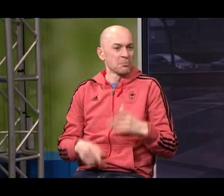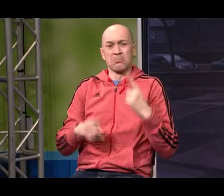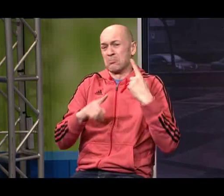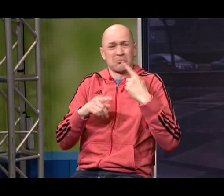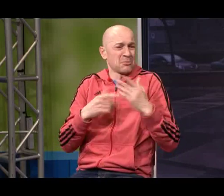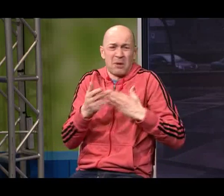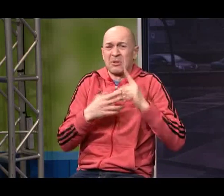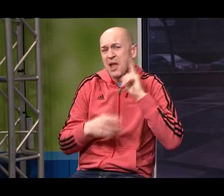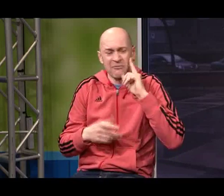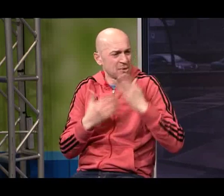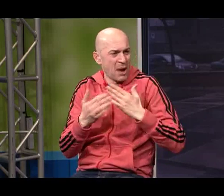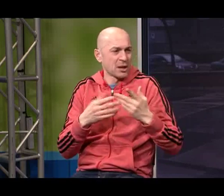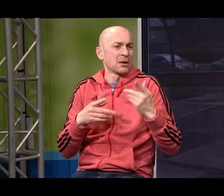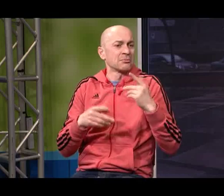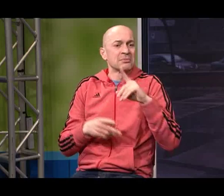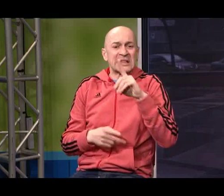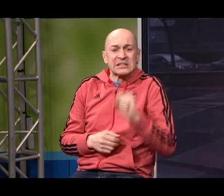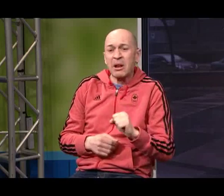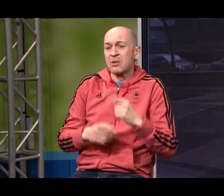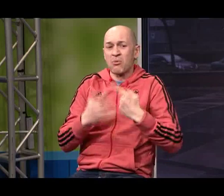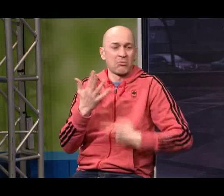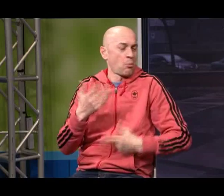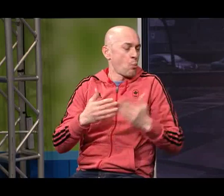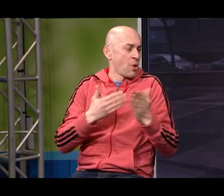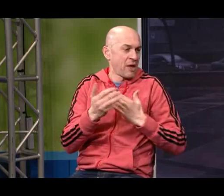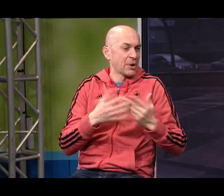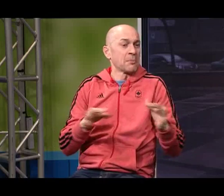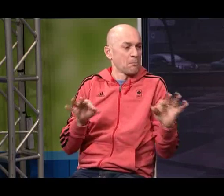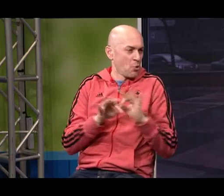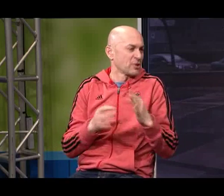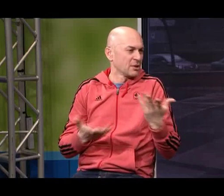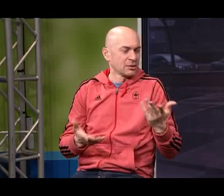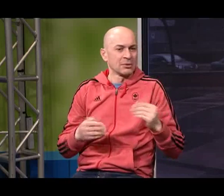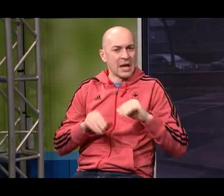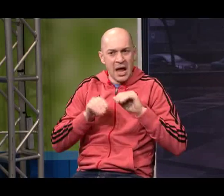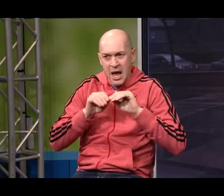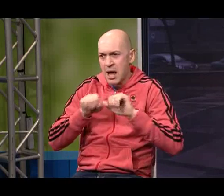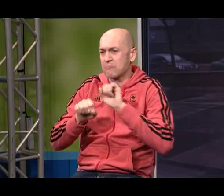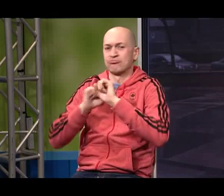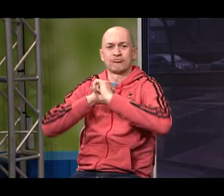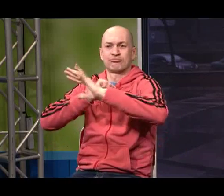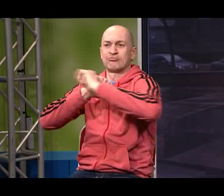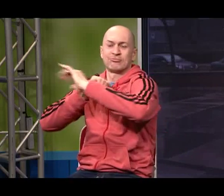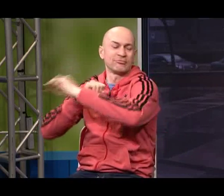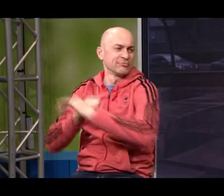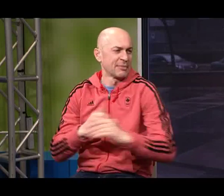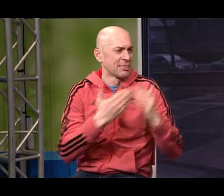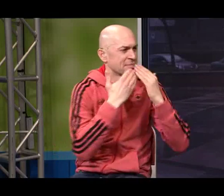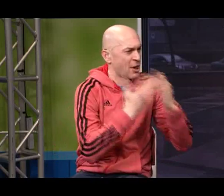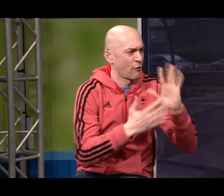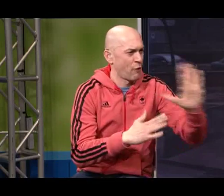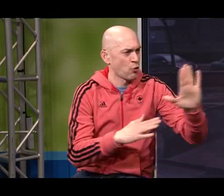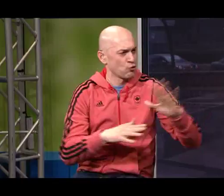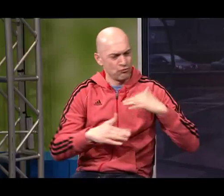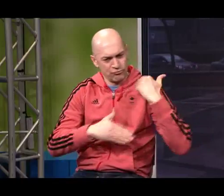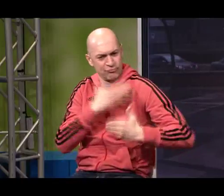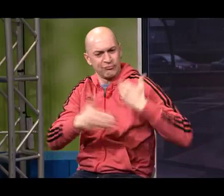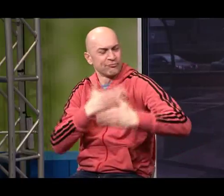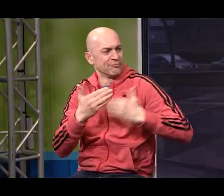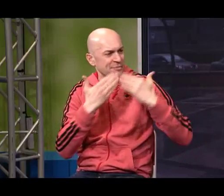realize That there are all kinds of Deaf professionals and artists And we are a very talented group of people So thank you for